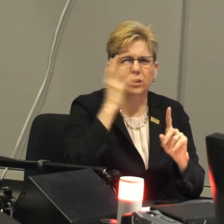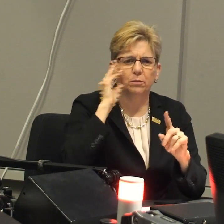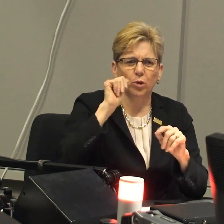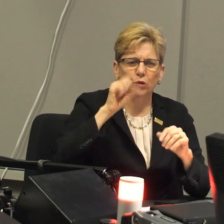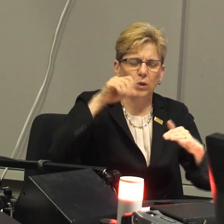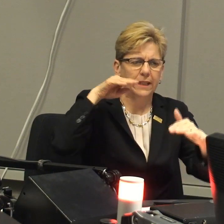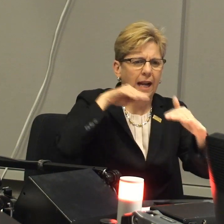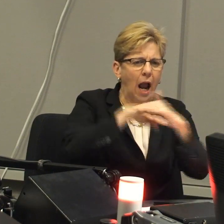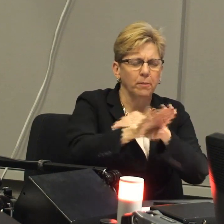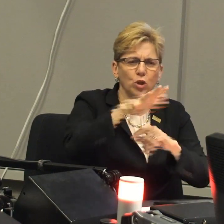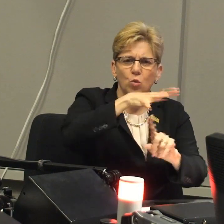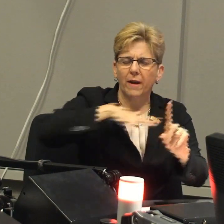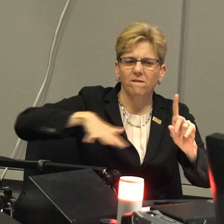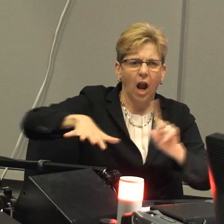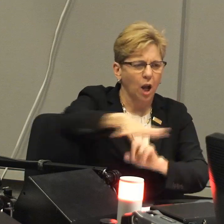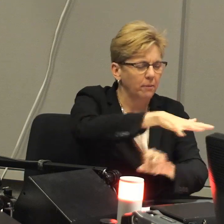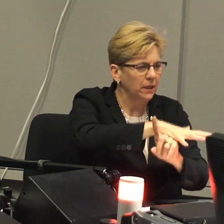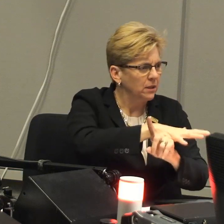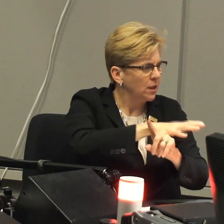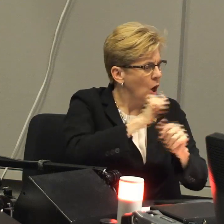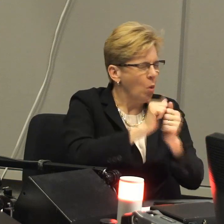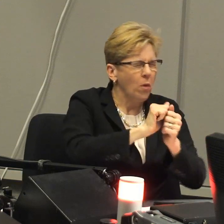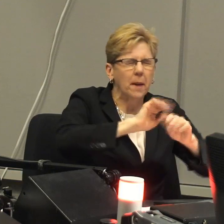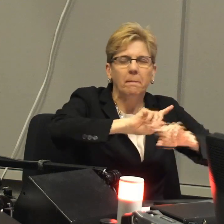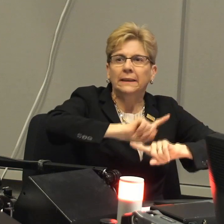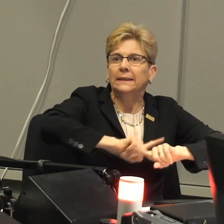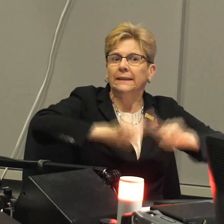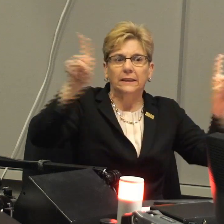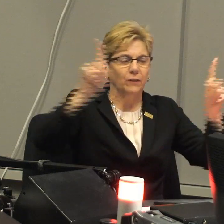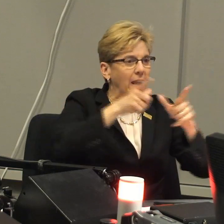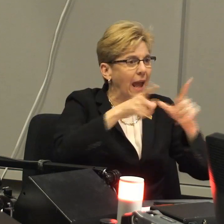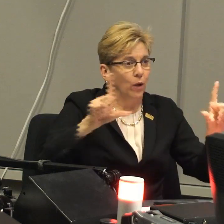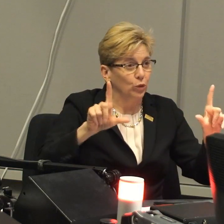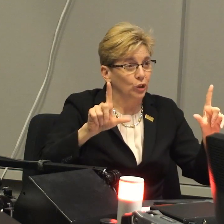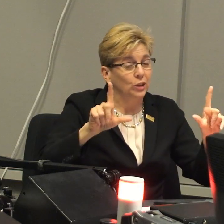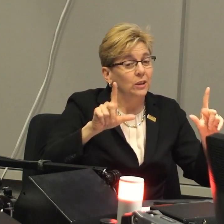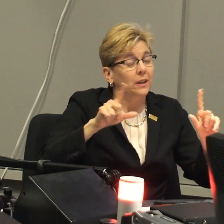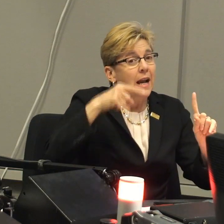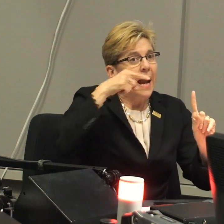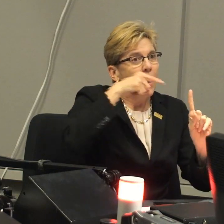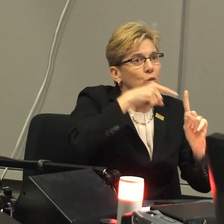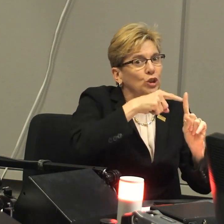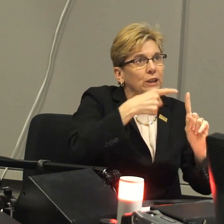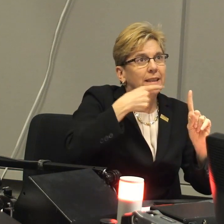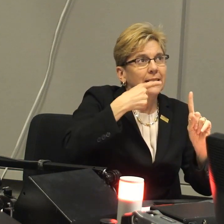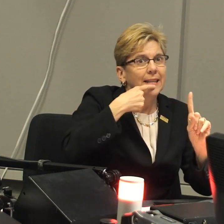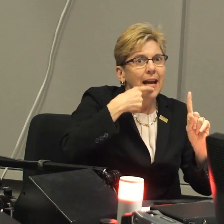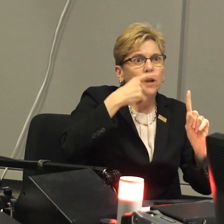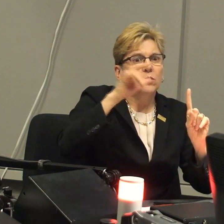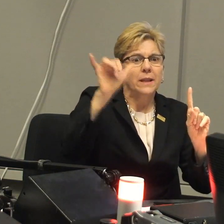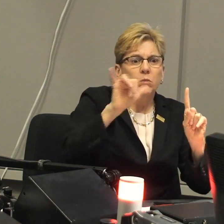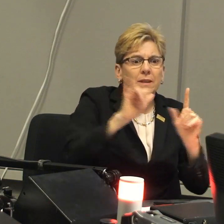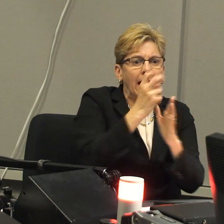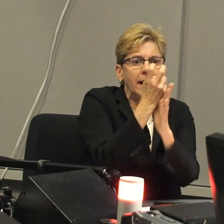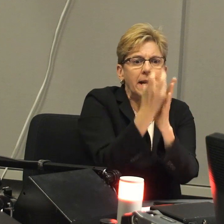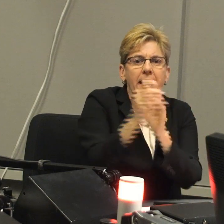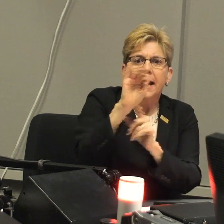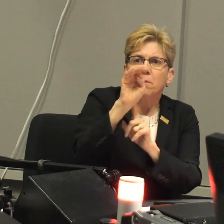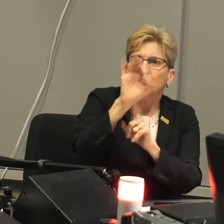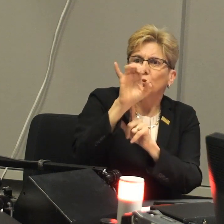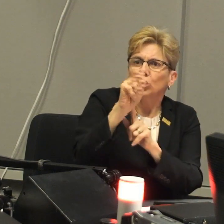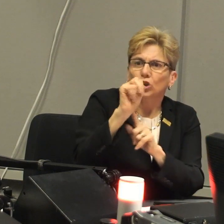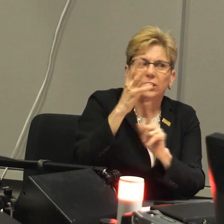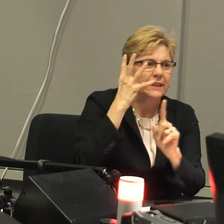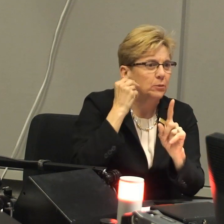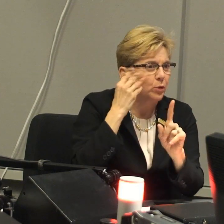talked about how profound that experience was for her, entering an environment that was a completely different for her with a